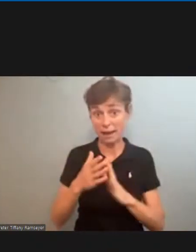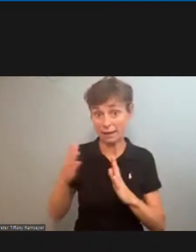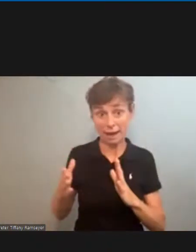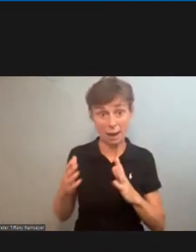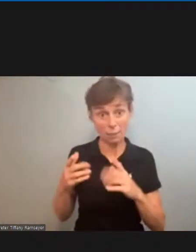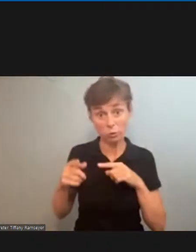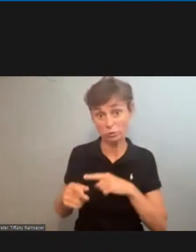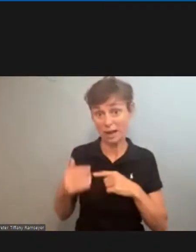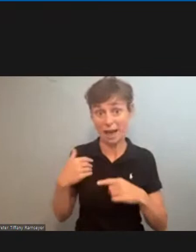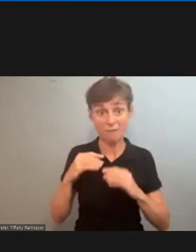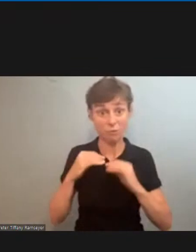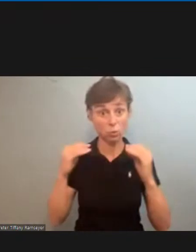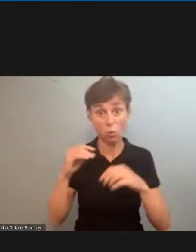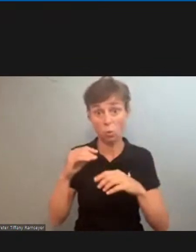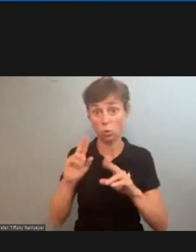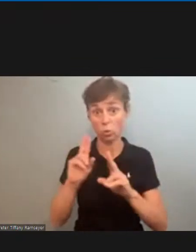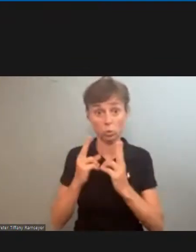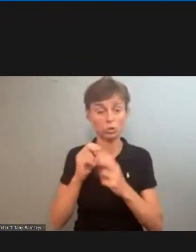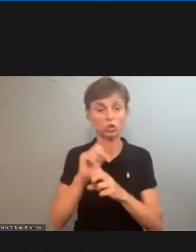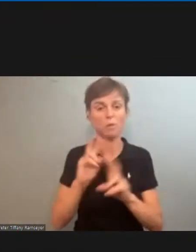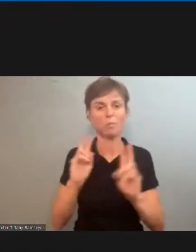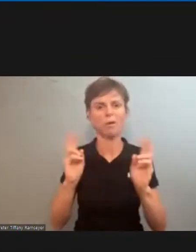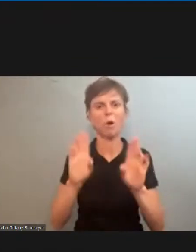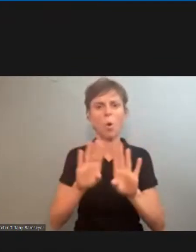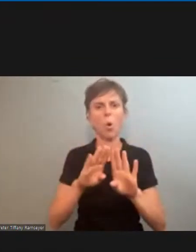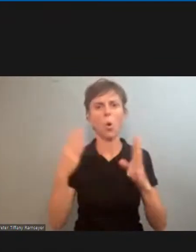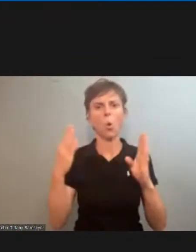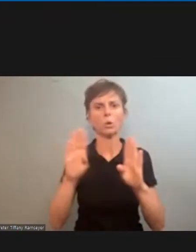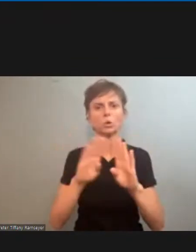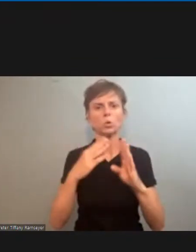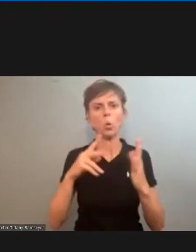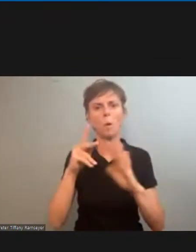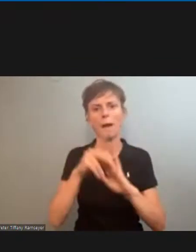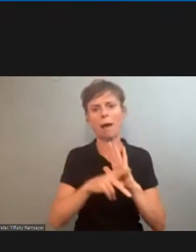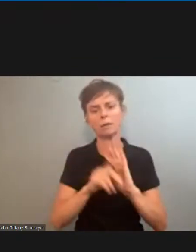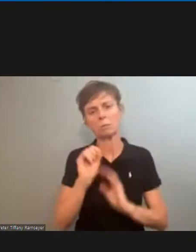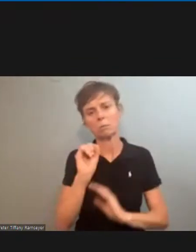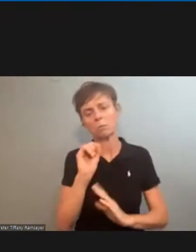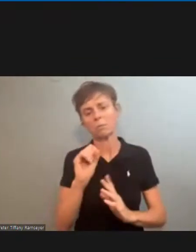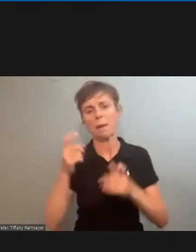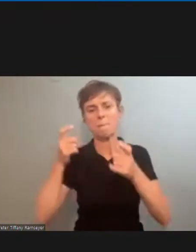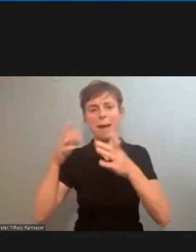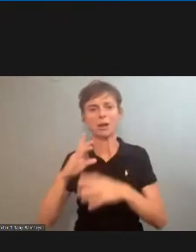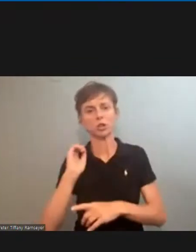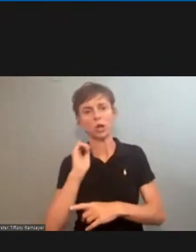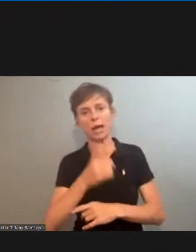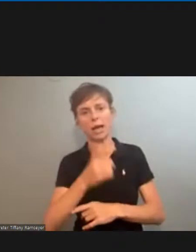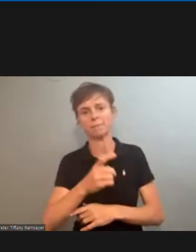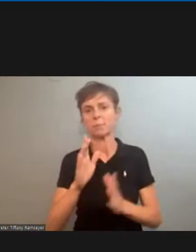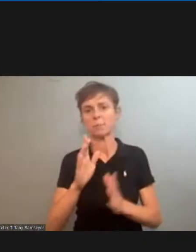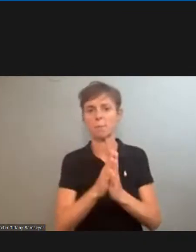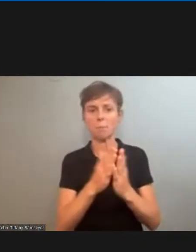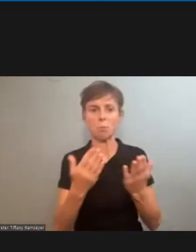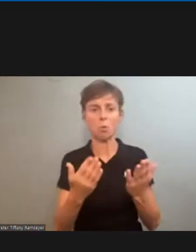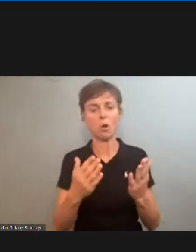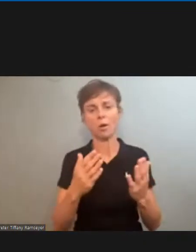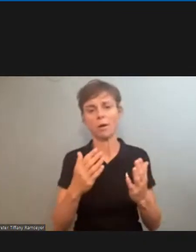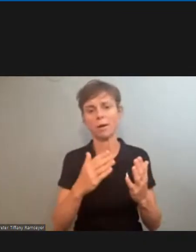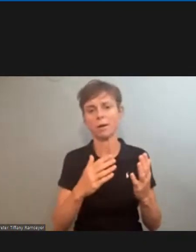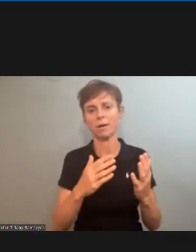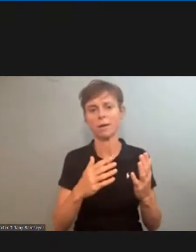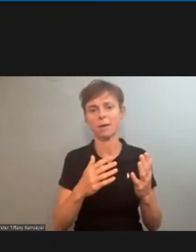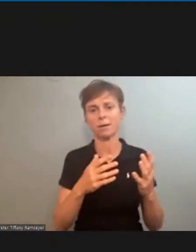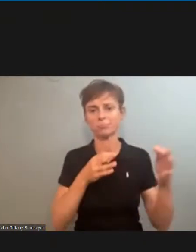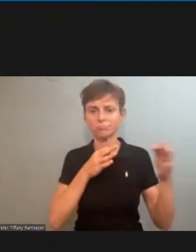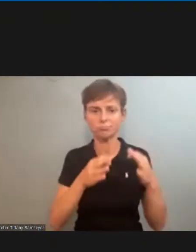they have what's called an open door policy work the management puts out a nice handbook and manual they say we love we we're so happy you're working